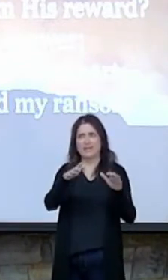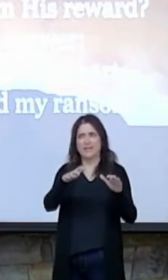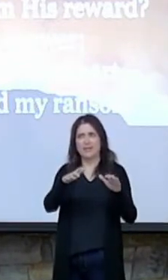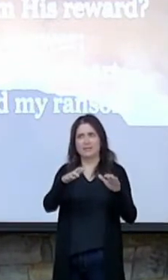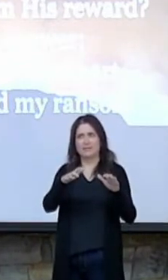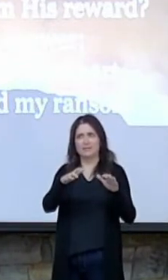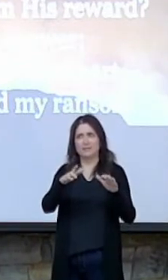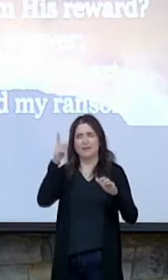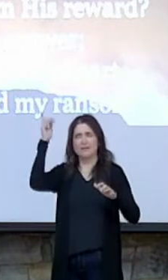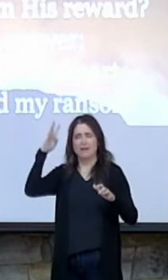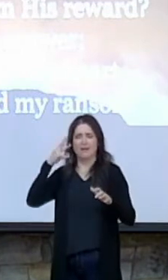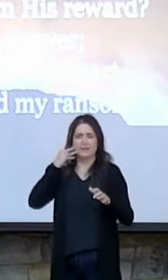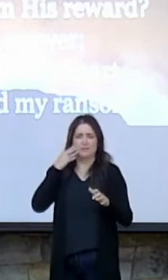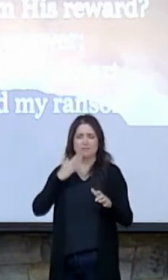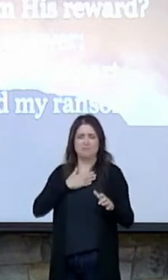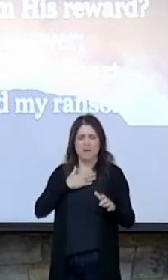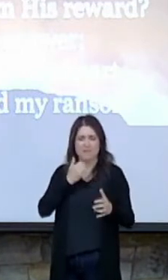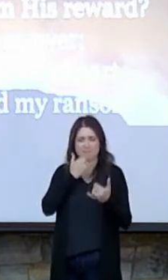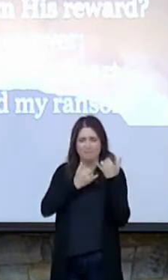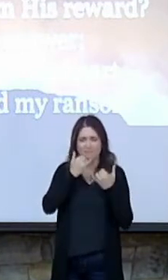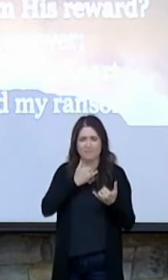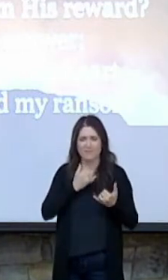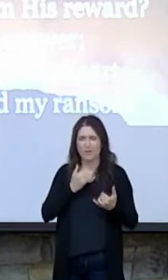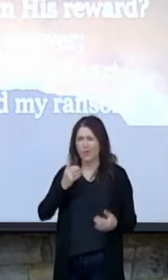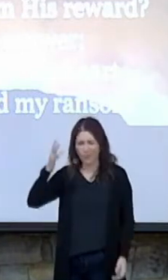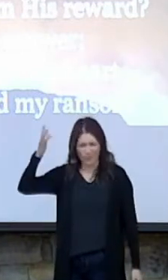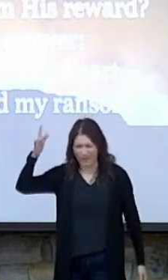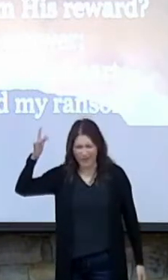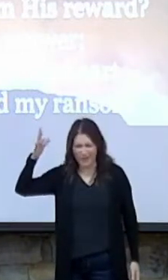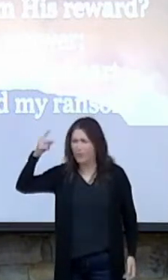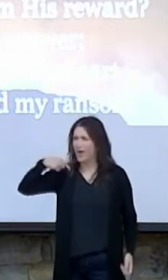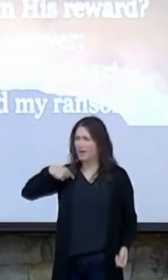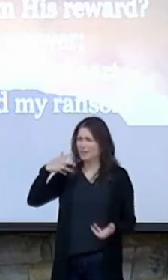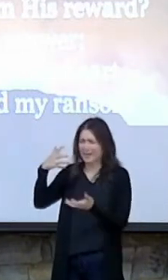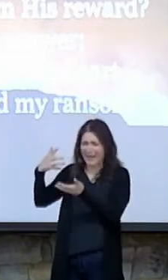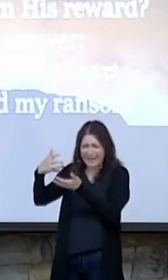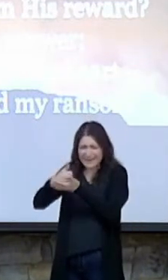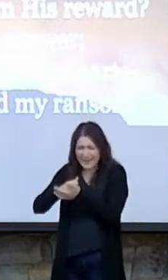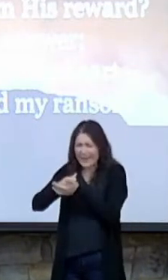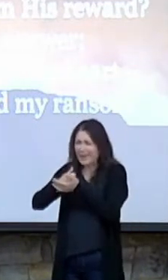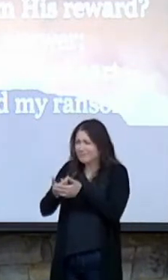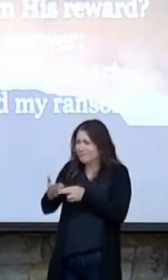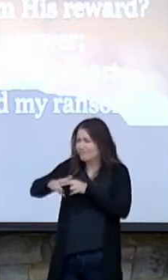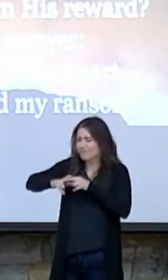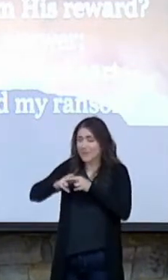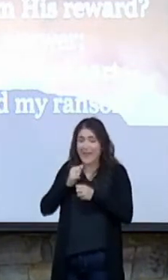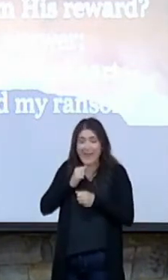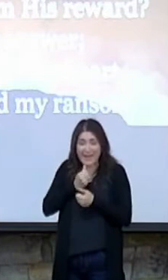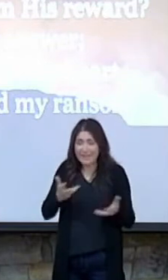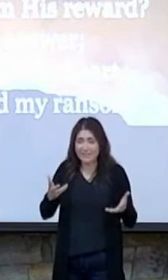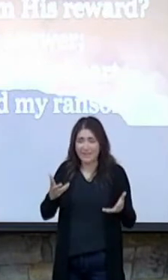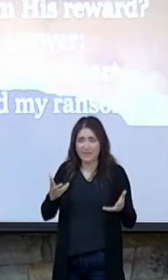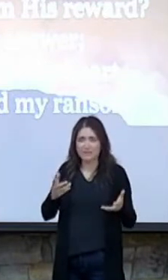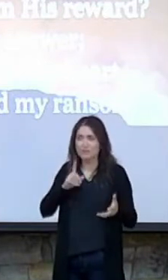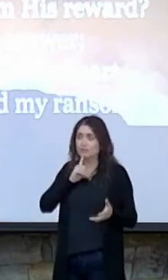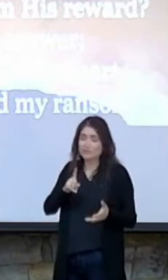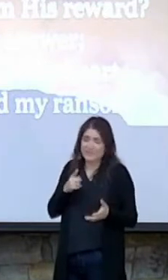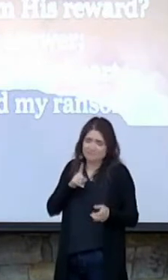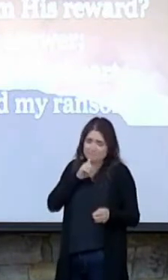Why on earth should I gain anything because of the cross? And truthfully, I can't answer that.